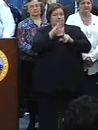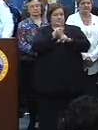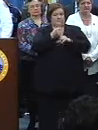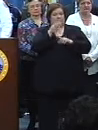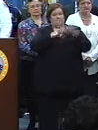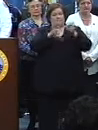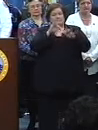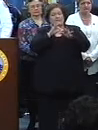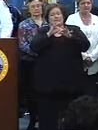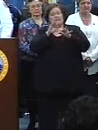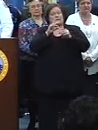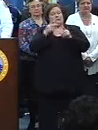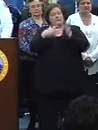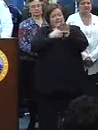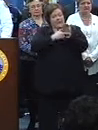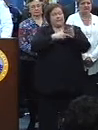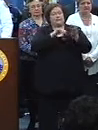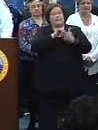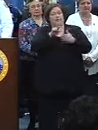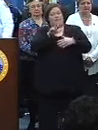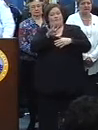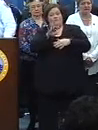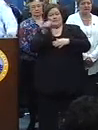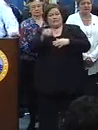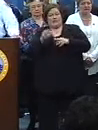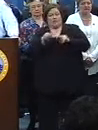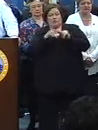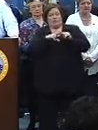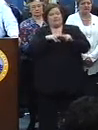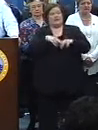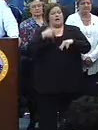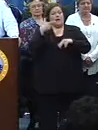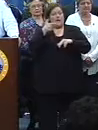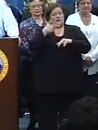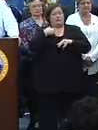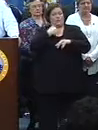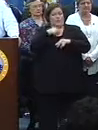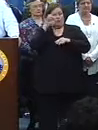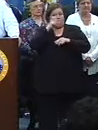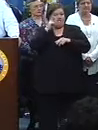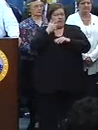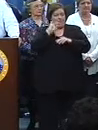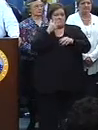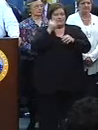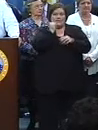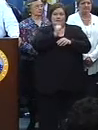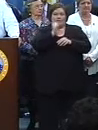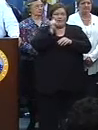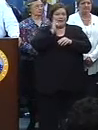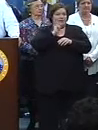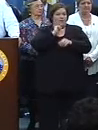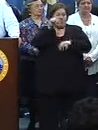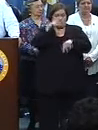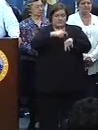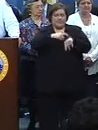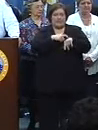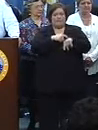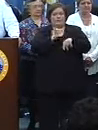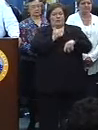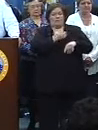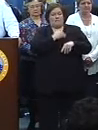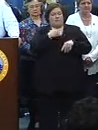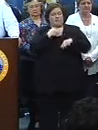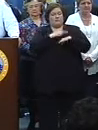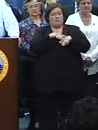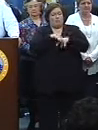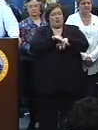209 last year, or an 84% increase. Guns. We look for guns every day, all day, any day. Our members on